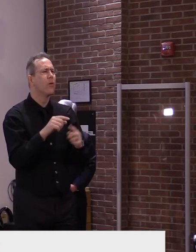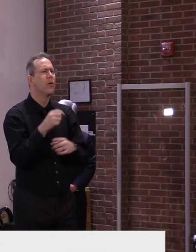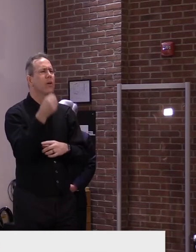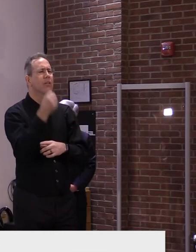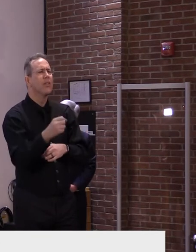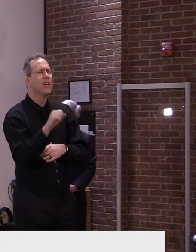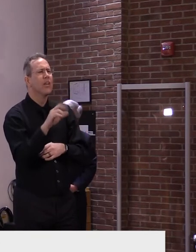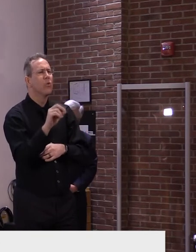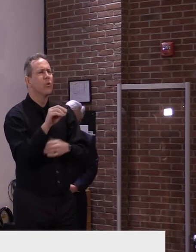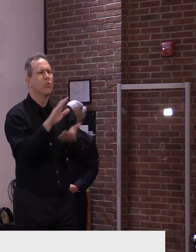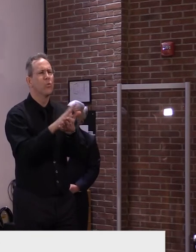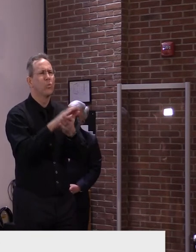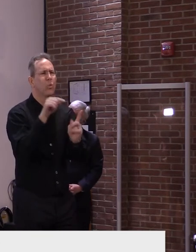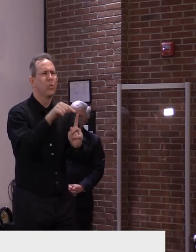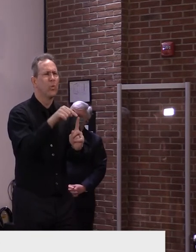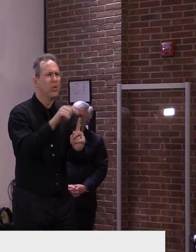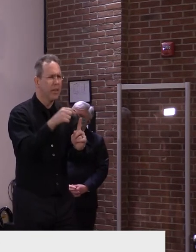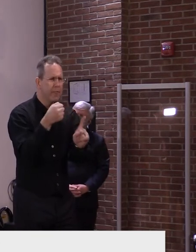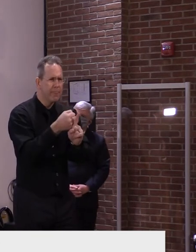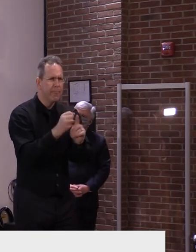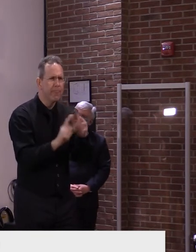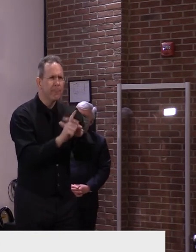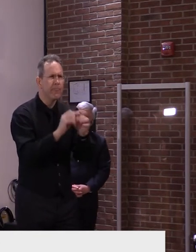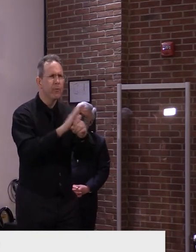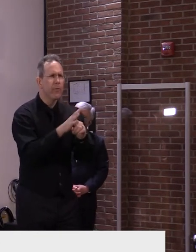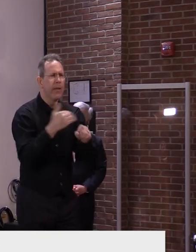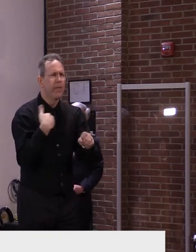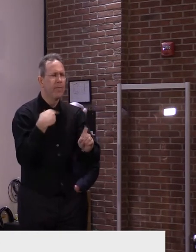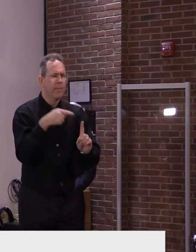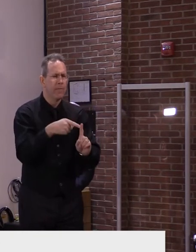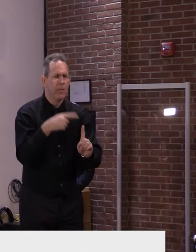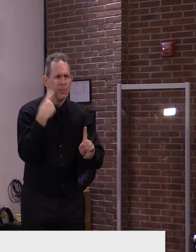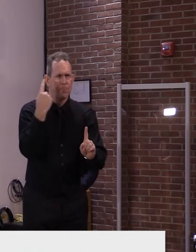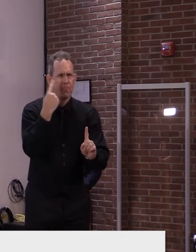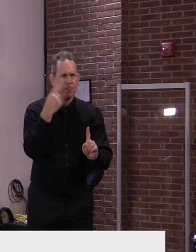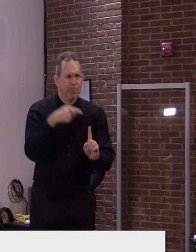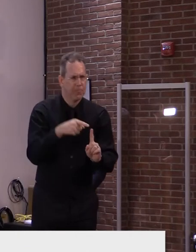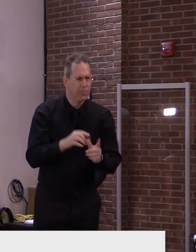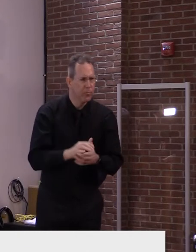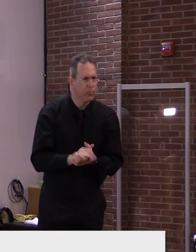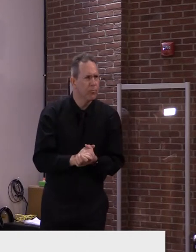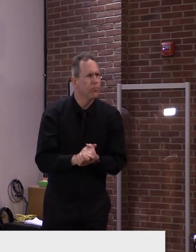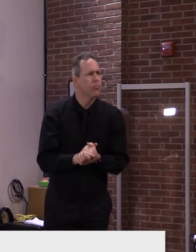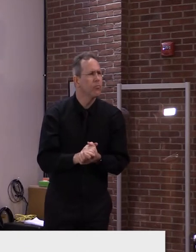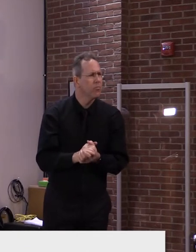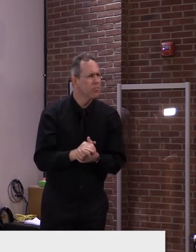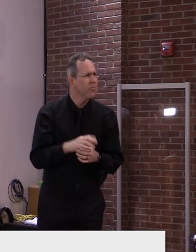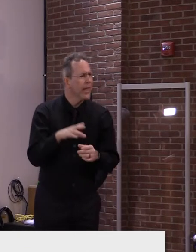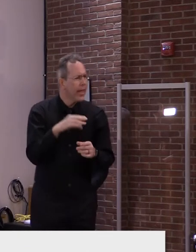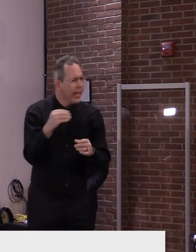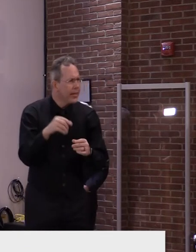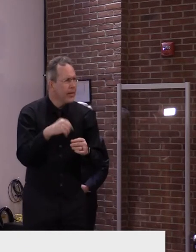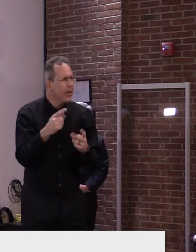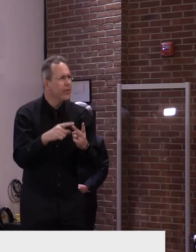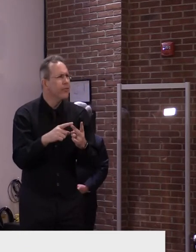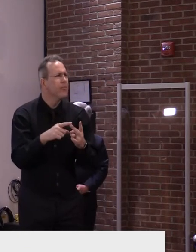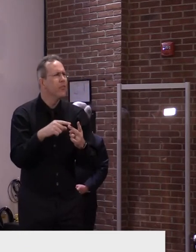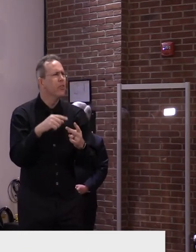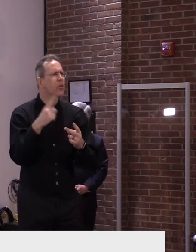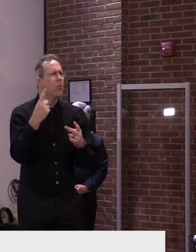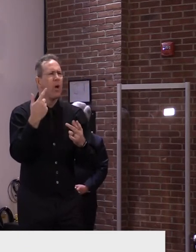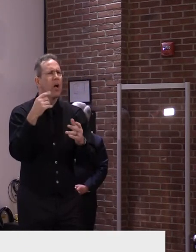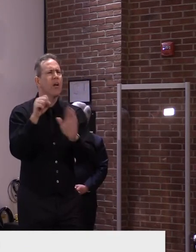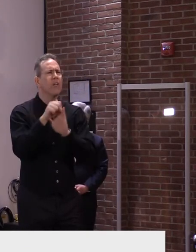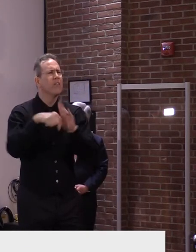asked also why the state continues to ignore teachers in the list of those getting shots. Most states to